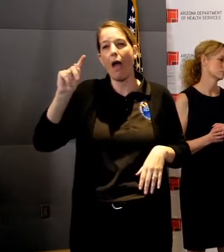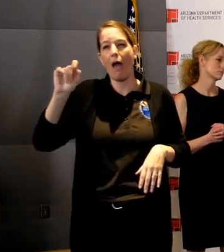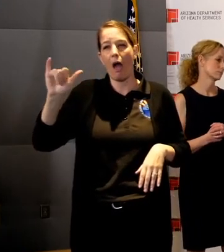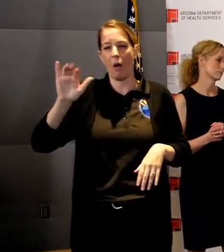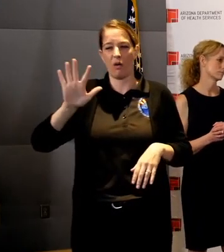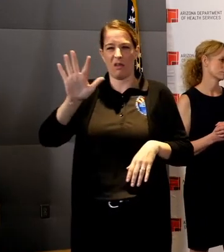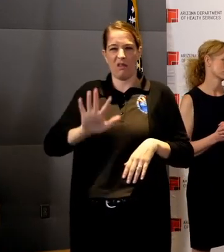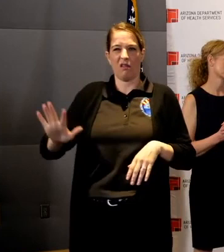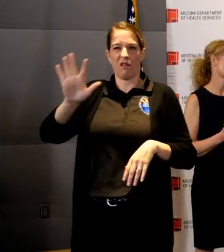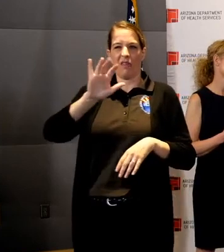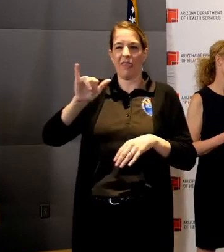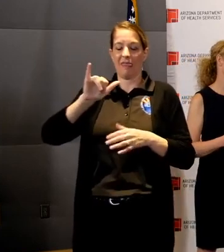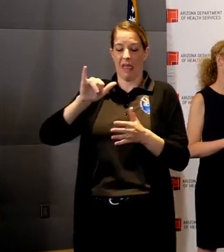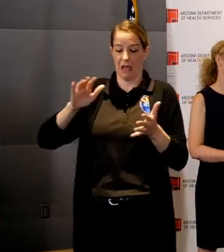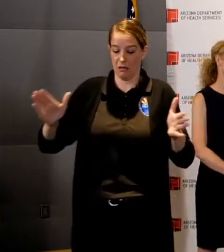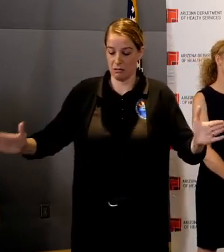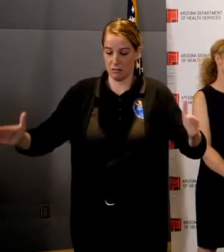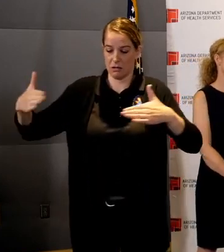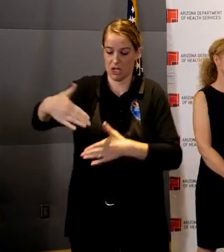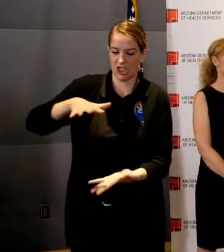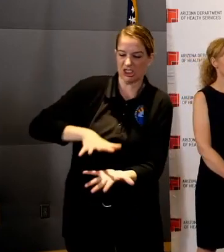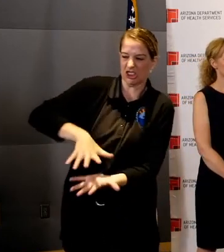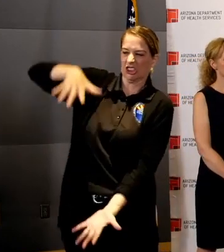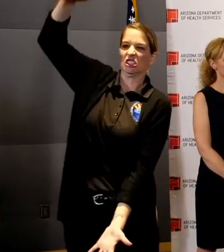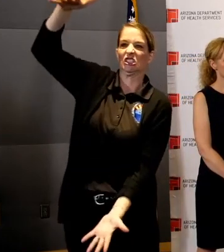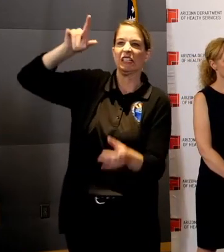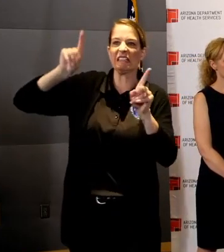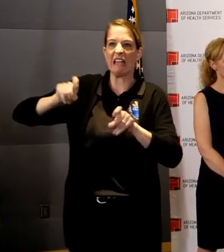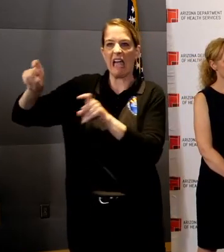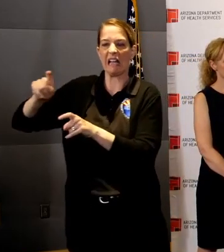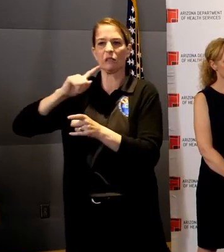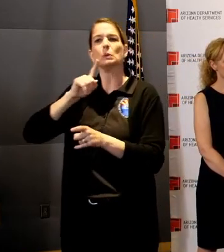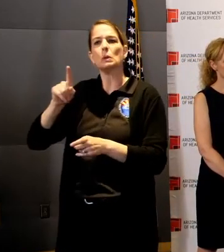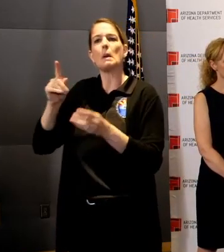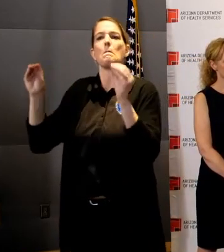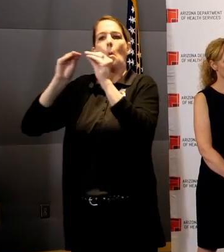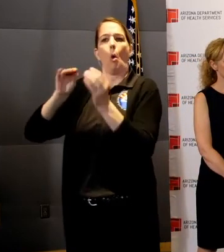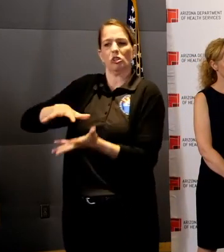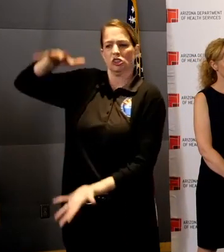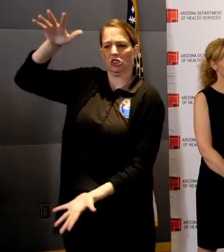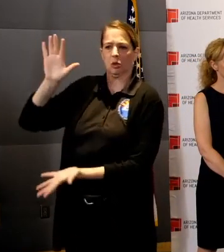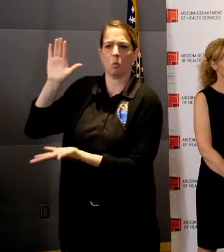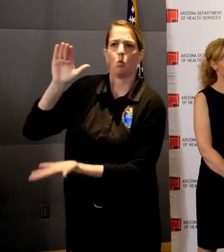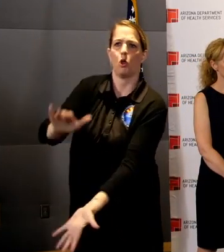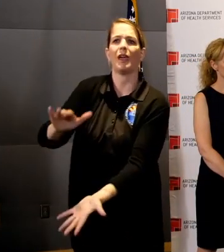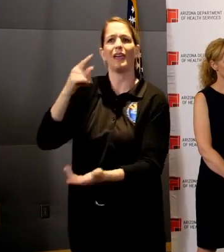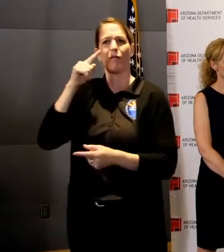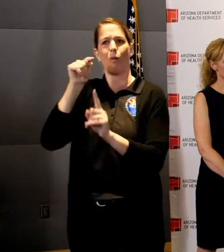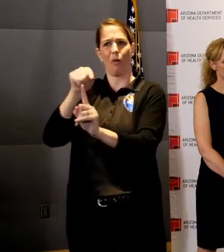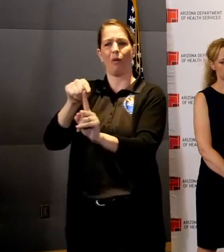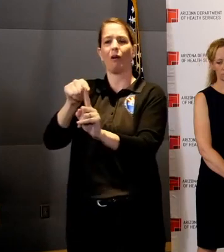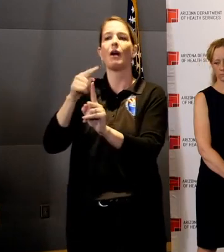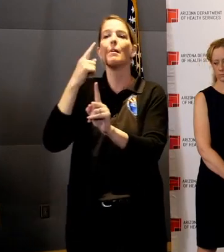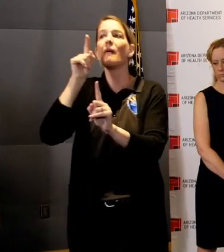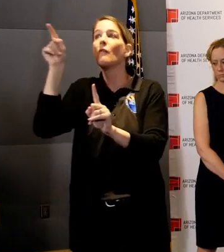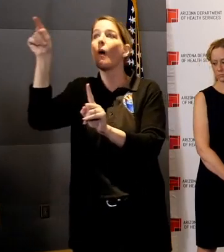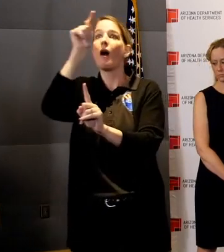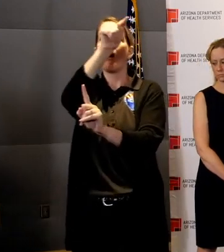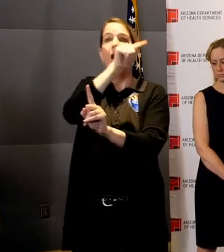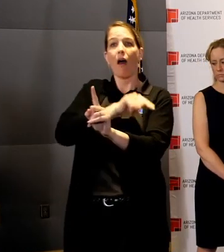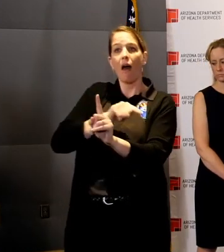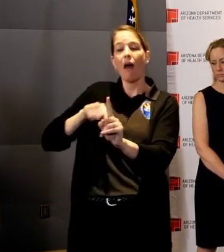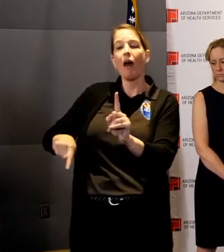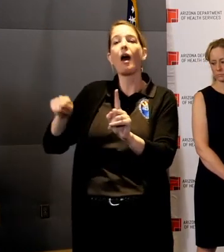because of the population of Maricopa County. But we have 15 counties in the state of Arizona. We had personal protective equipment